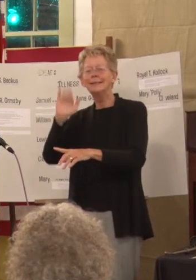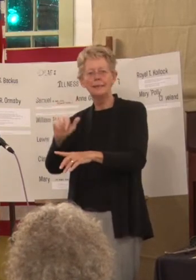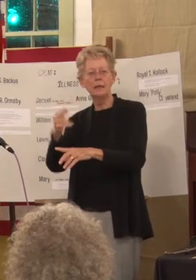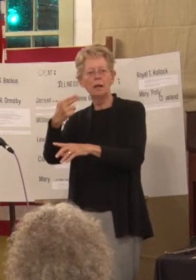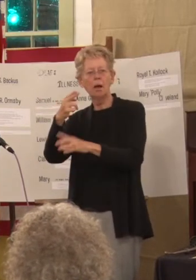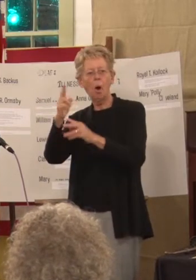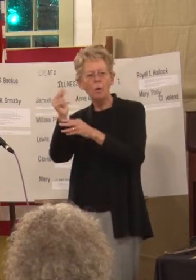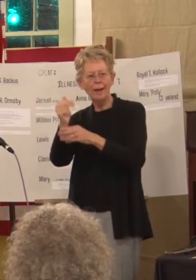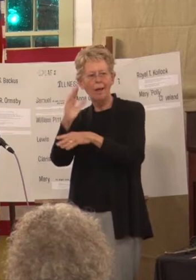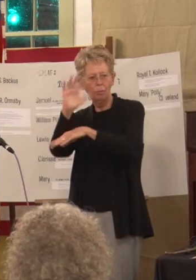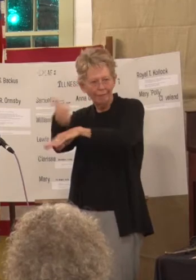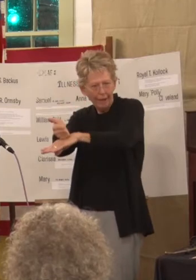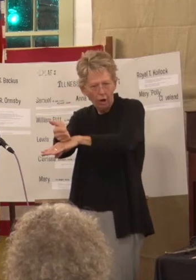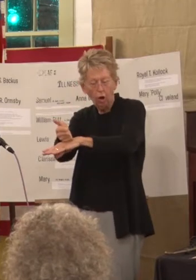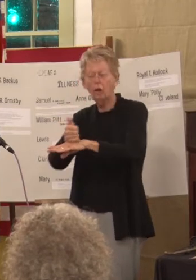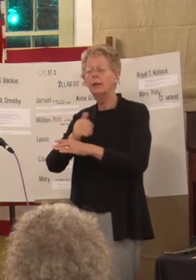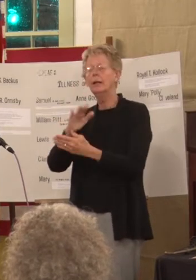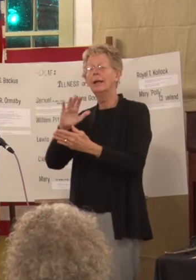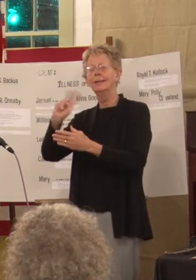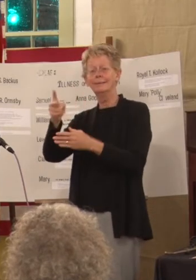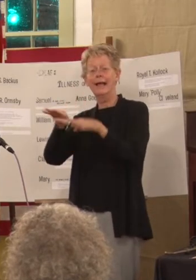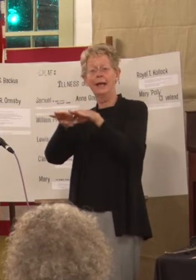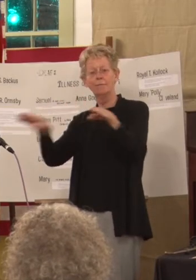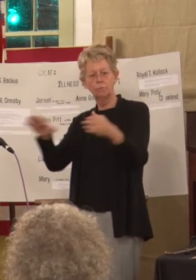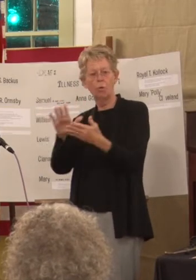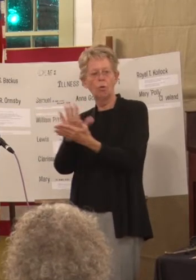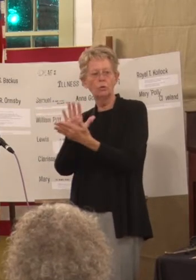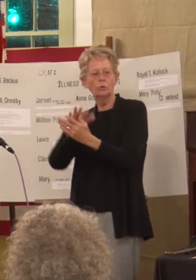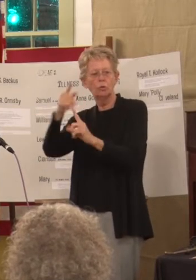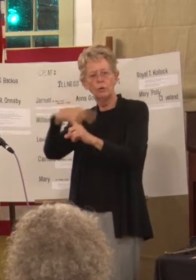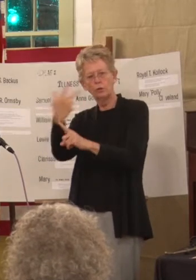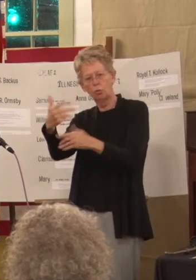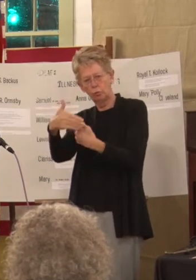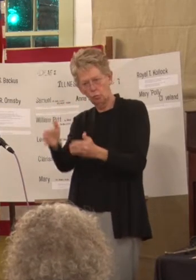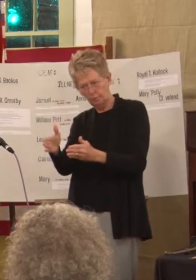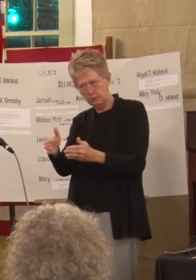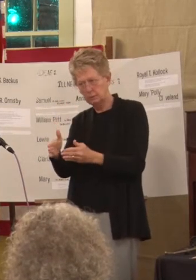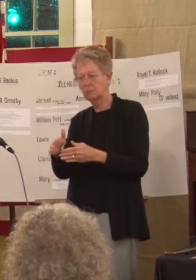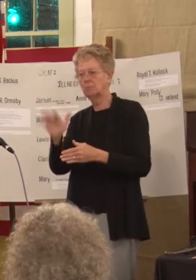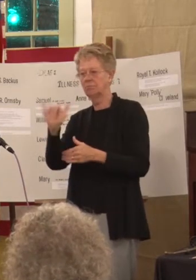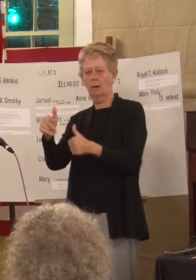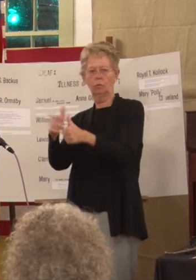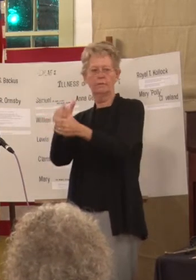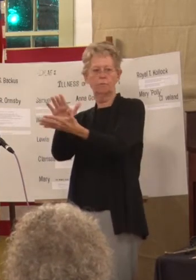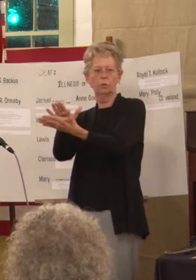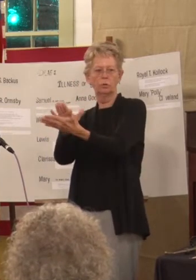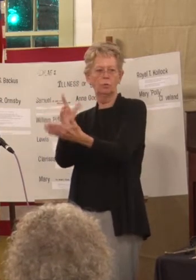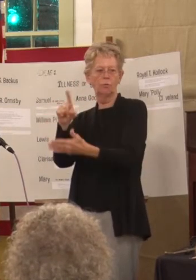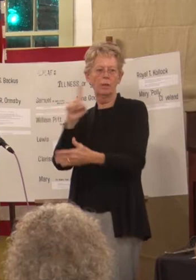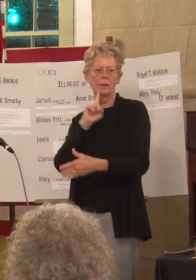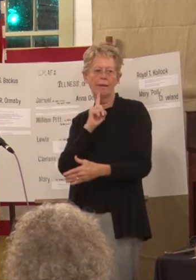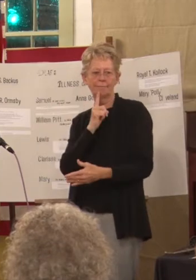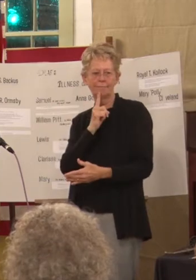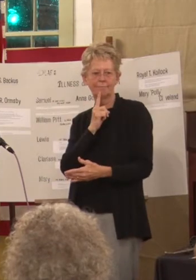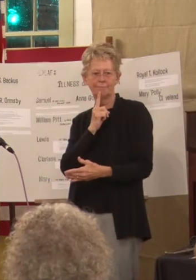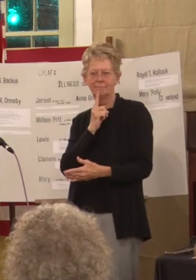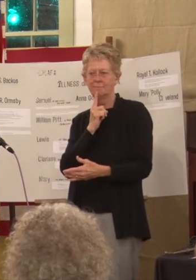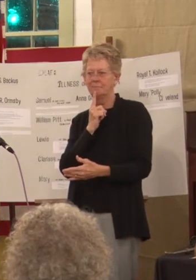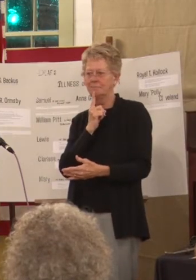rented on the second floor three rooms. And that was the first school for the deaf. You wouldn't know it's in a hotel,